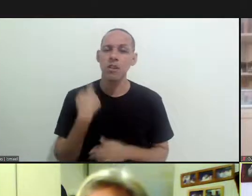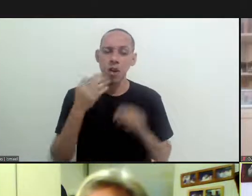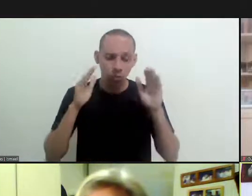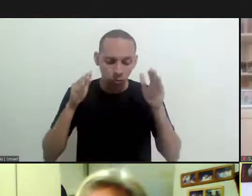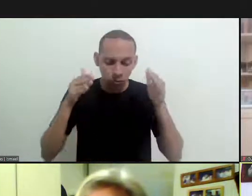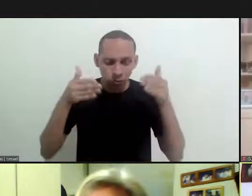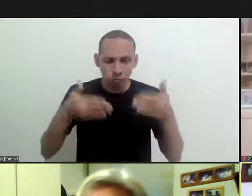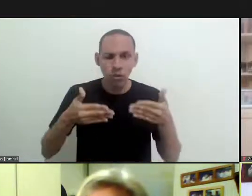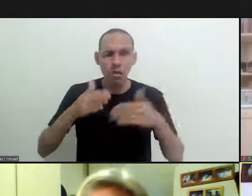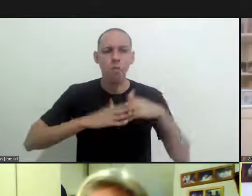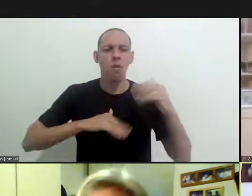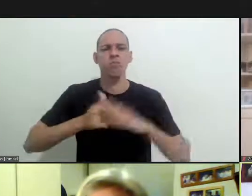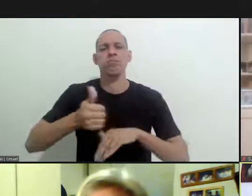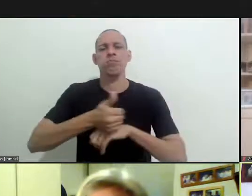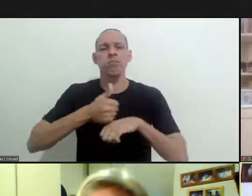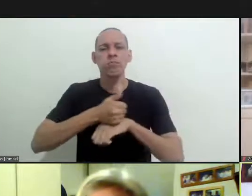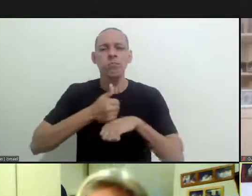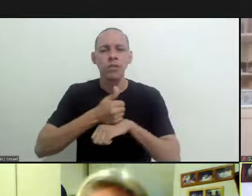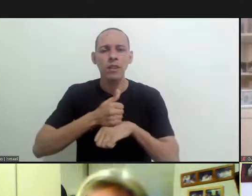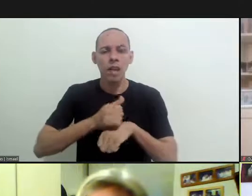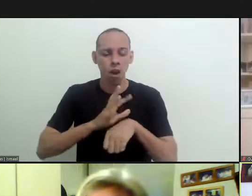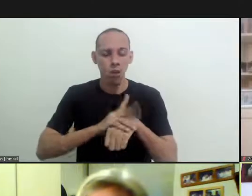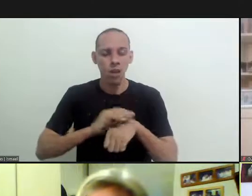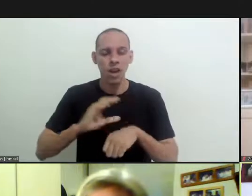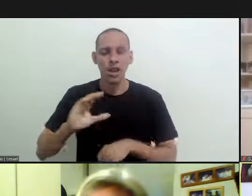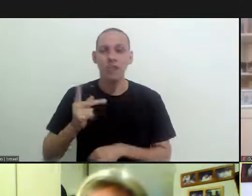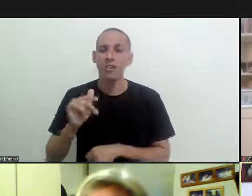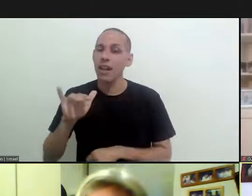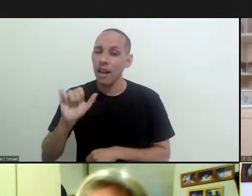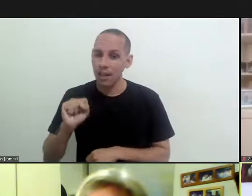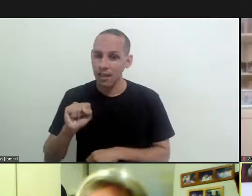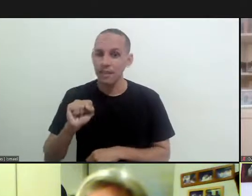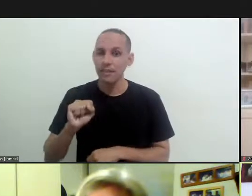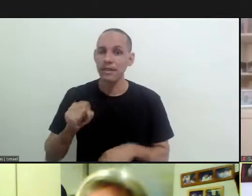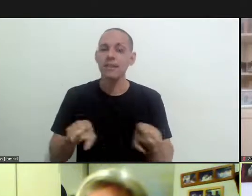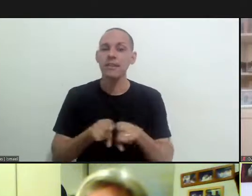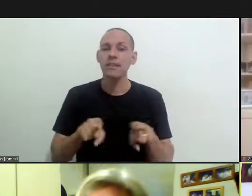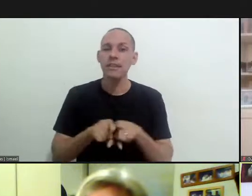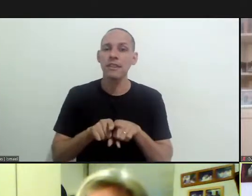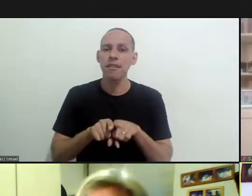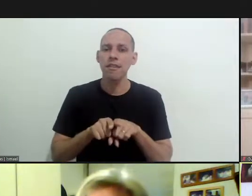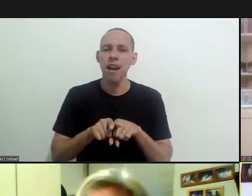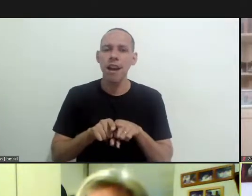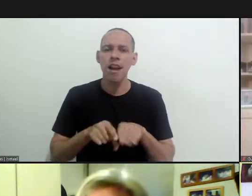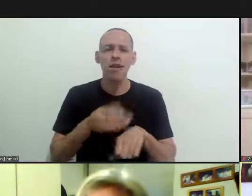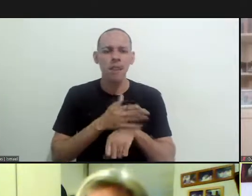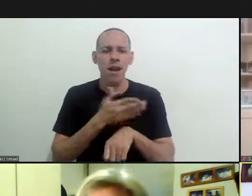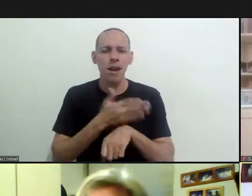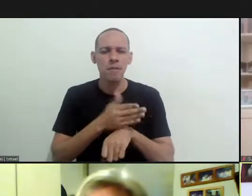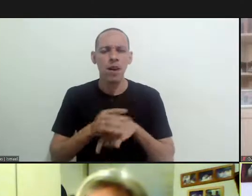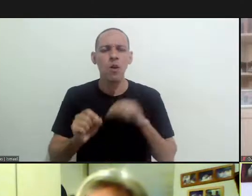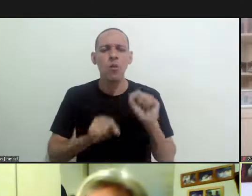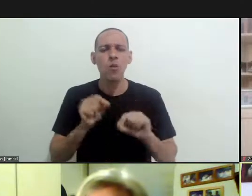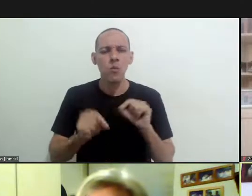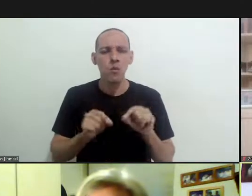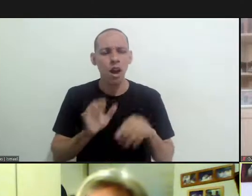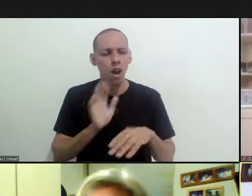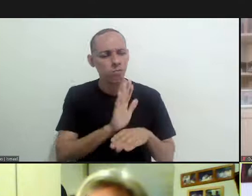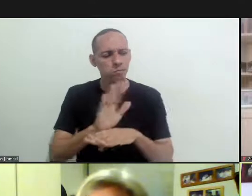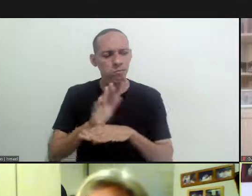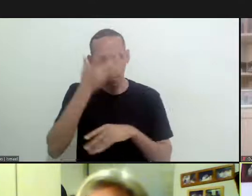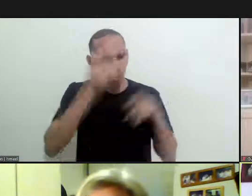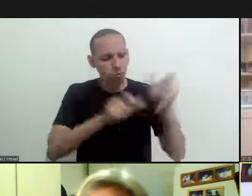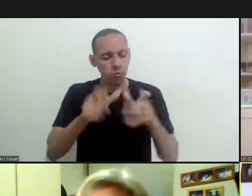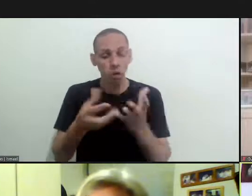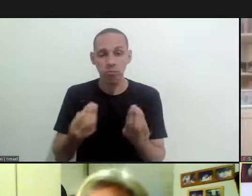sand despite not being professionally linked to the chagas disease but we may talk about it to